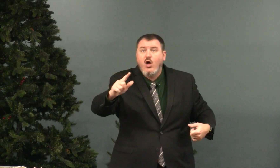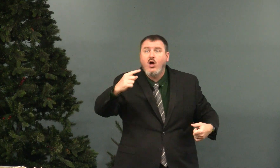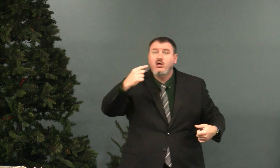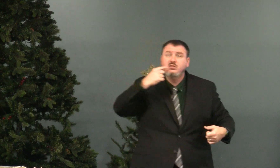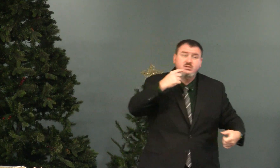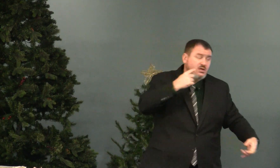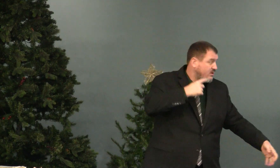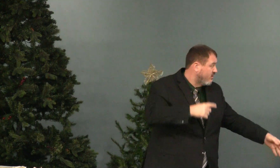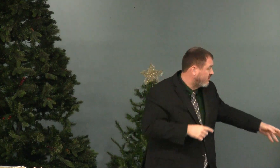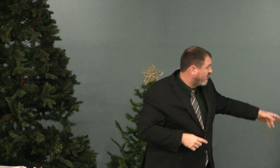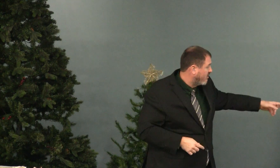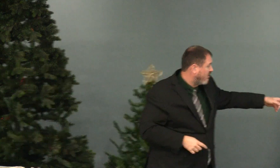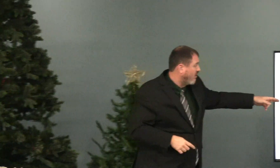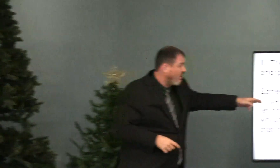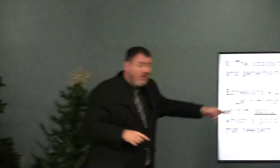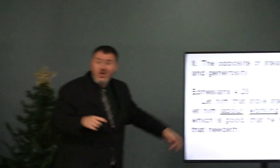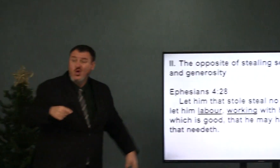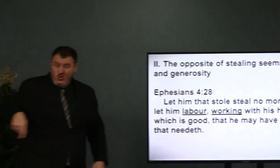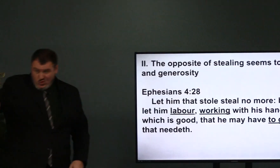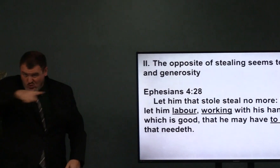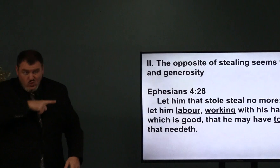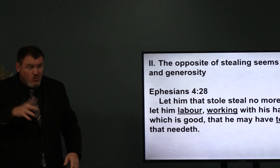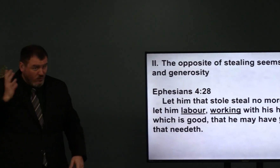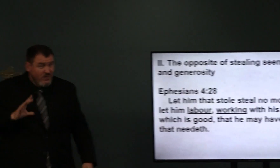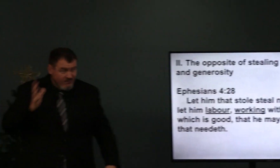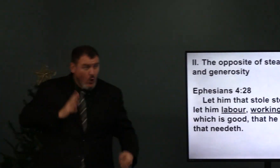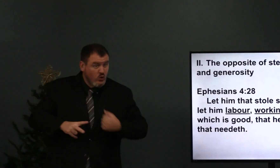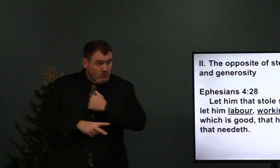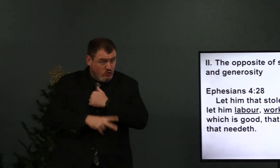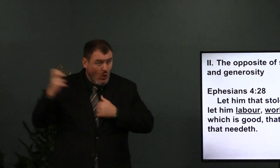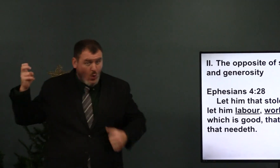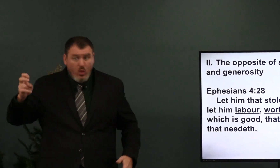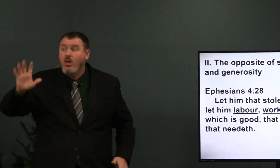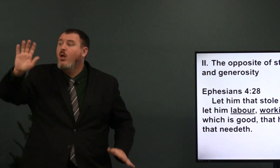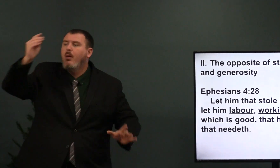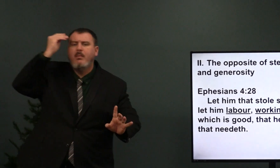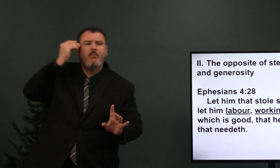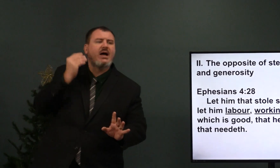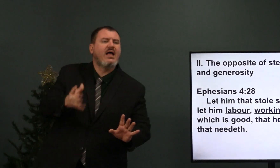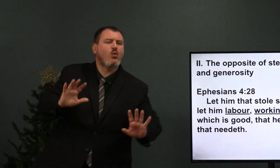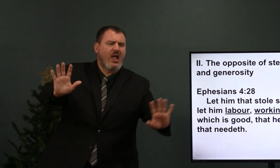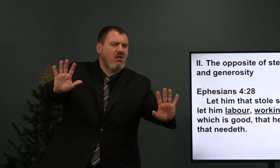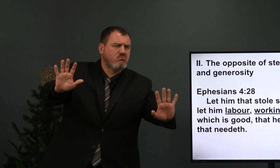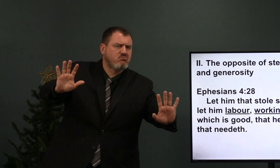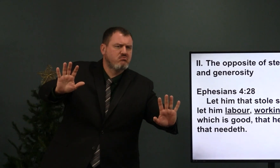Work. Paul says, let him that stole.